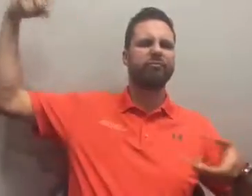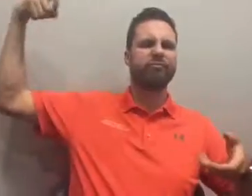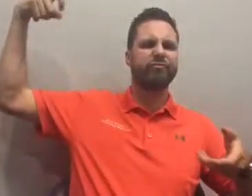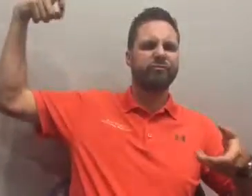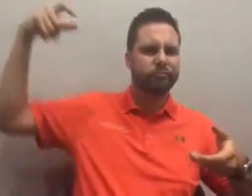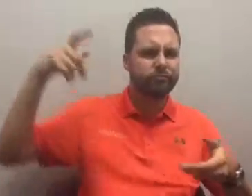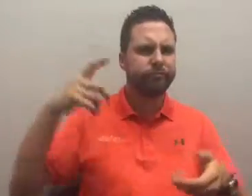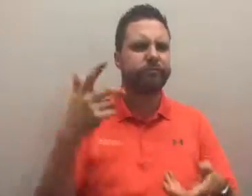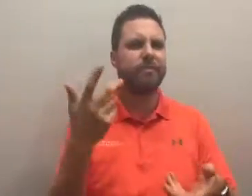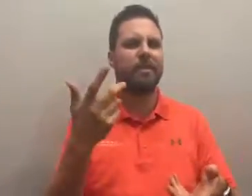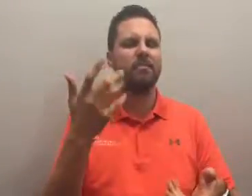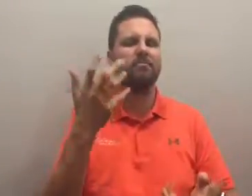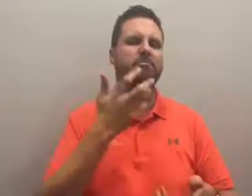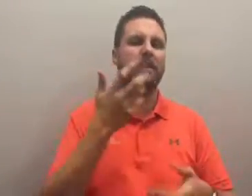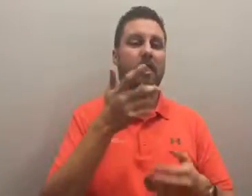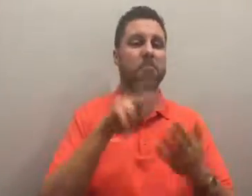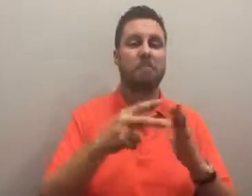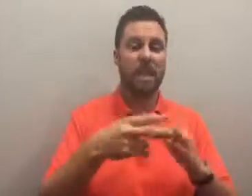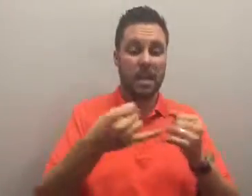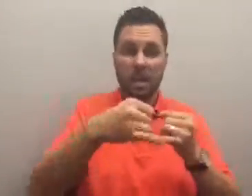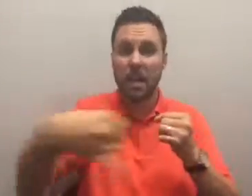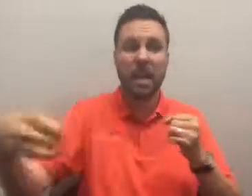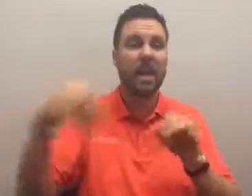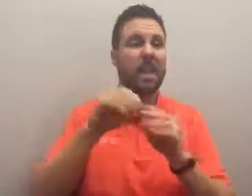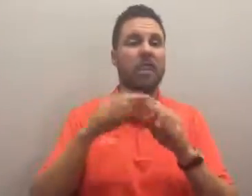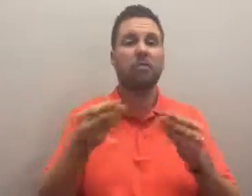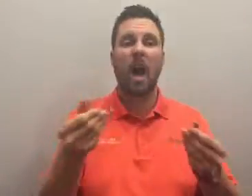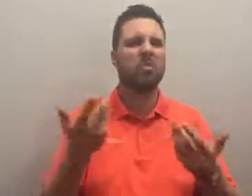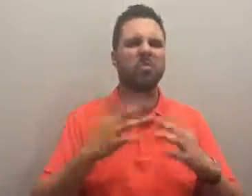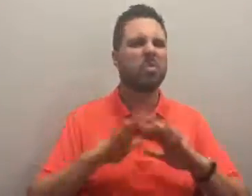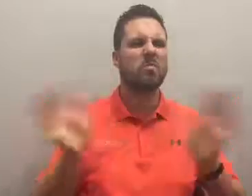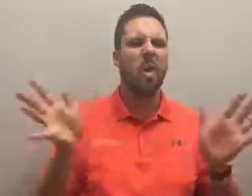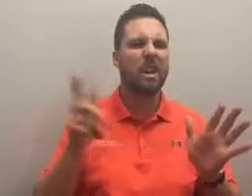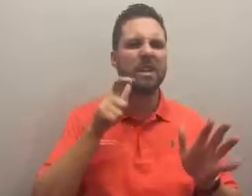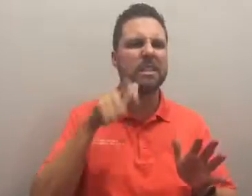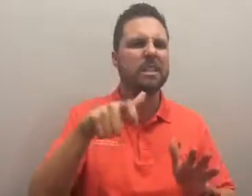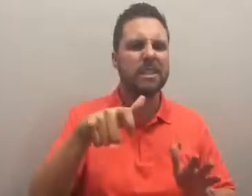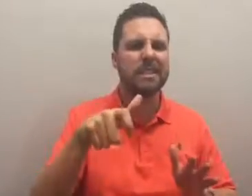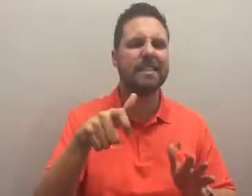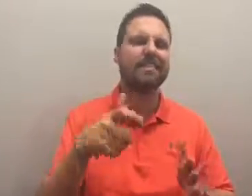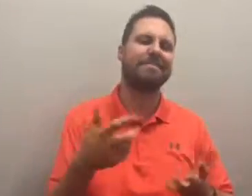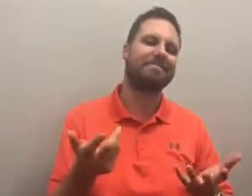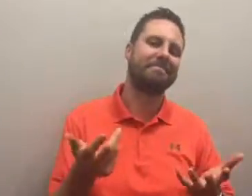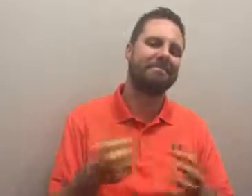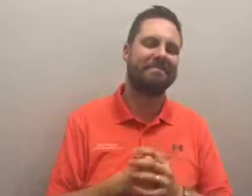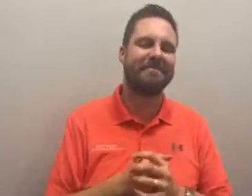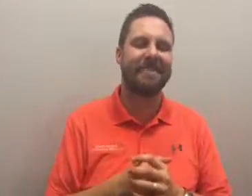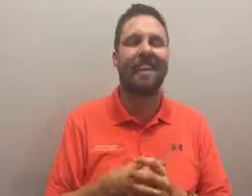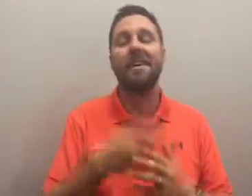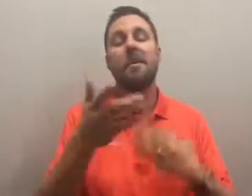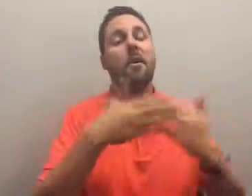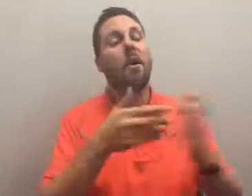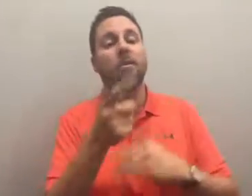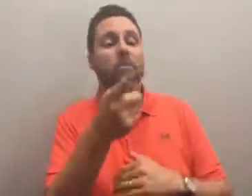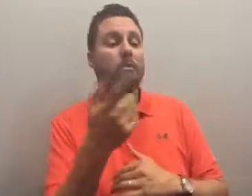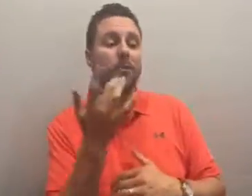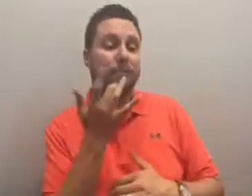whether you enjoy the simplicity of an old-fashioned light switch or embrace the